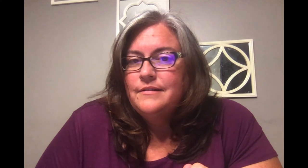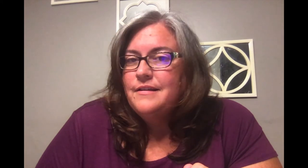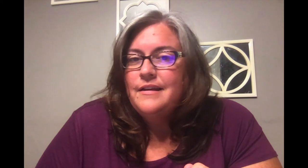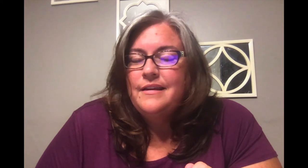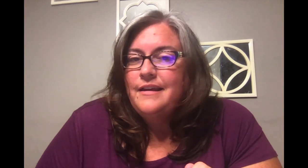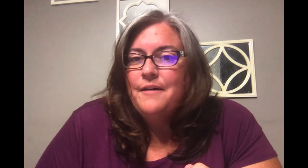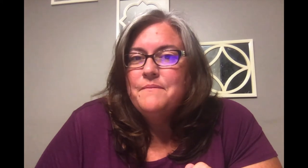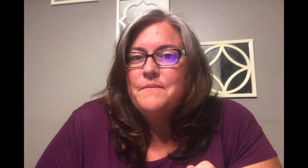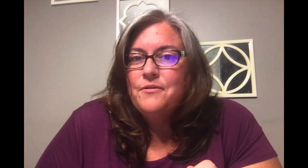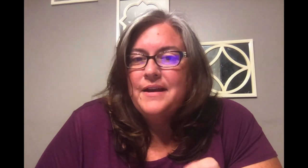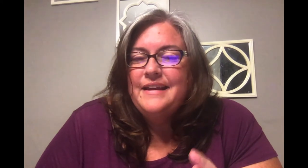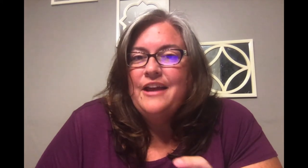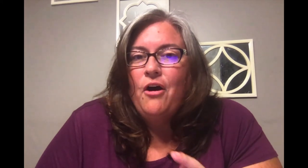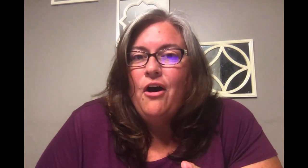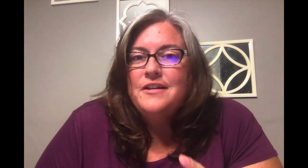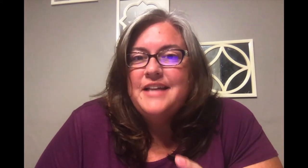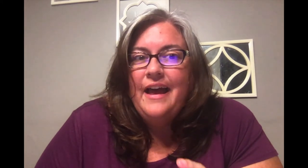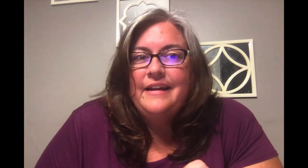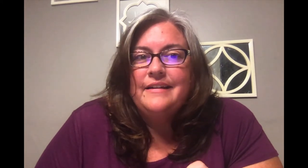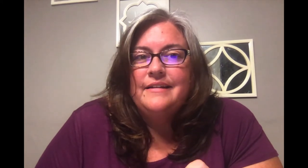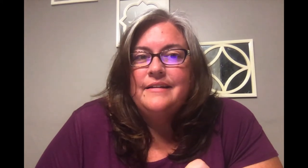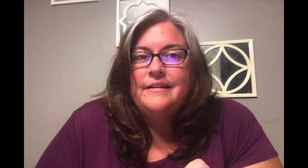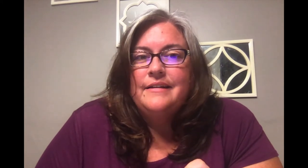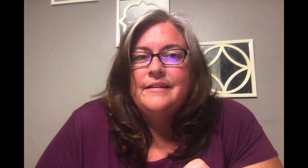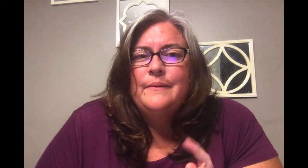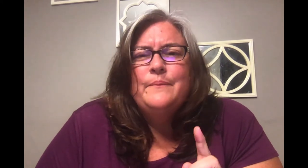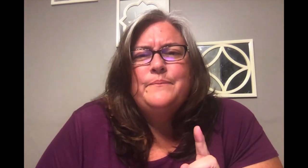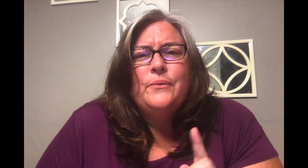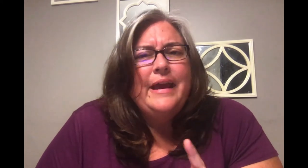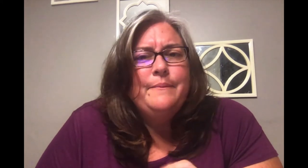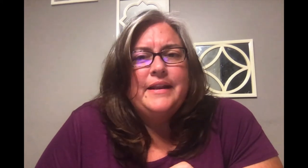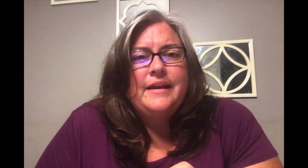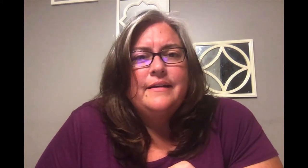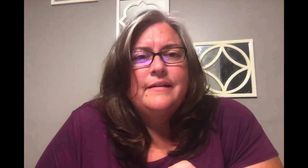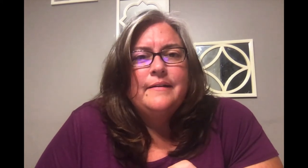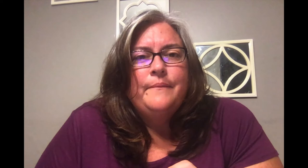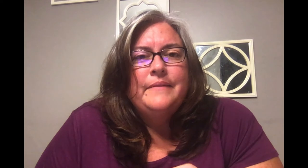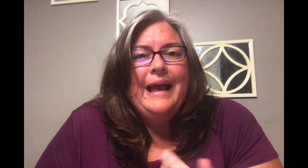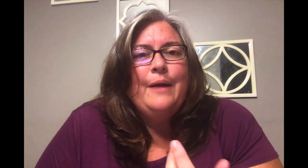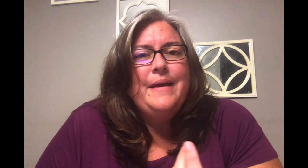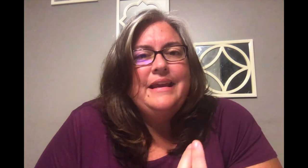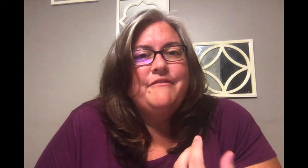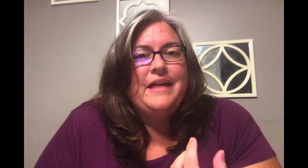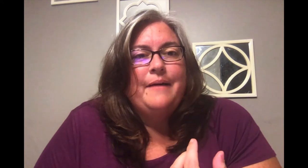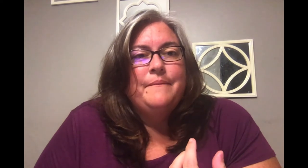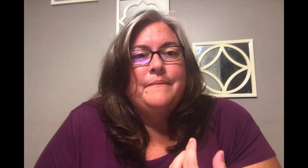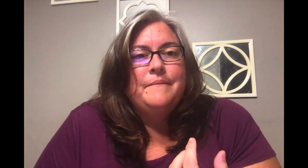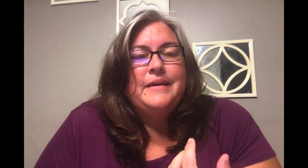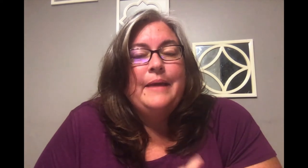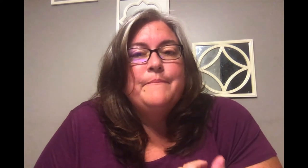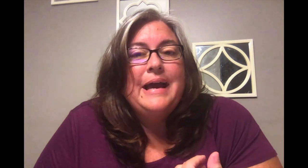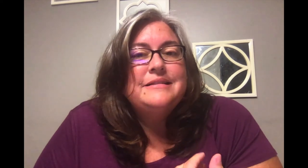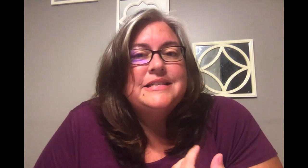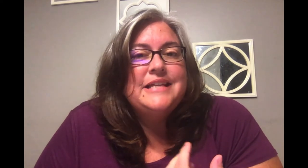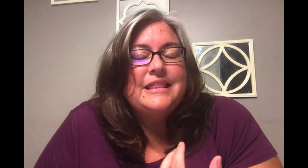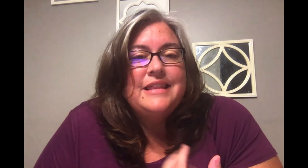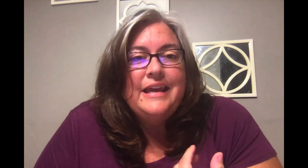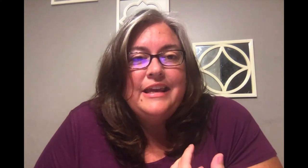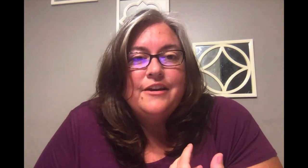Yep, you're right again All ten But wait a minute How many of them Came back to say thank you?